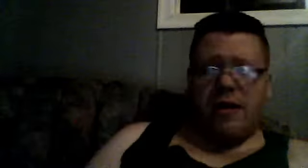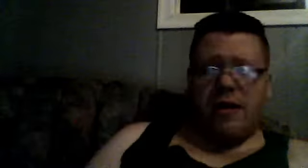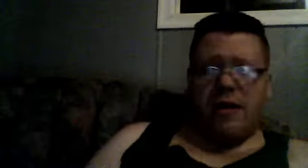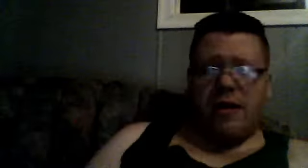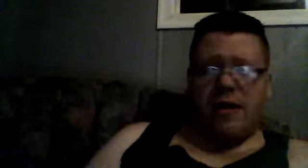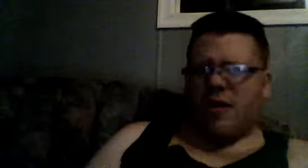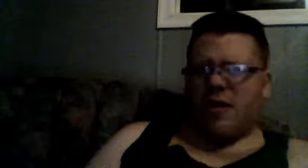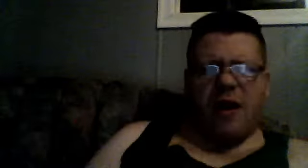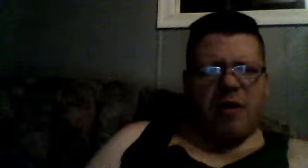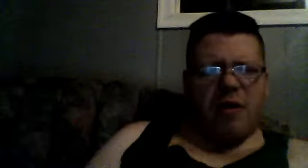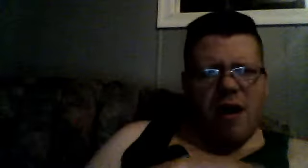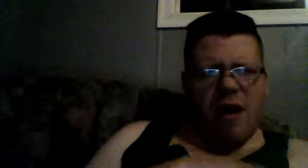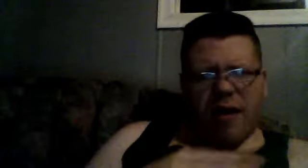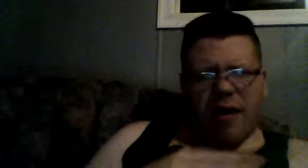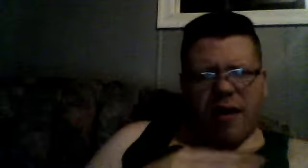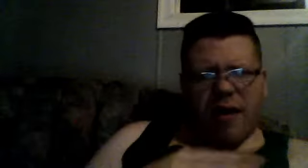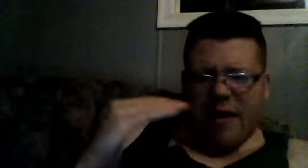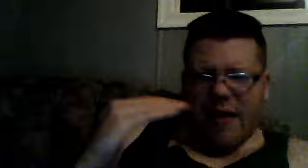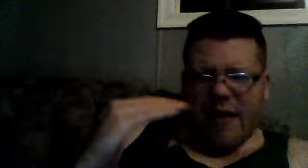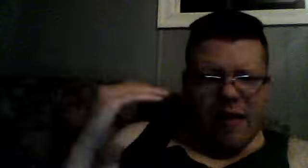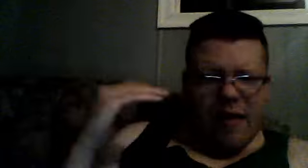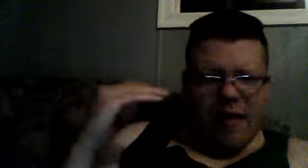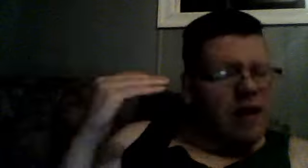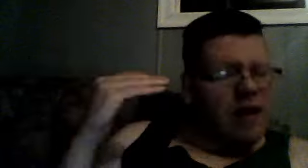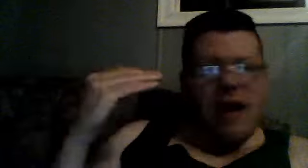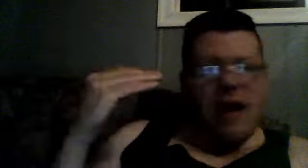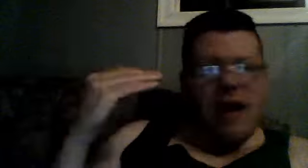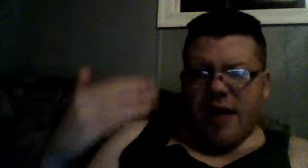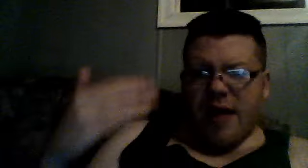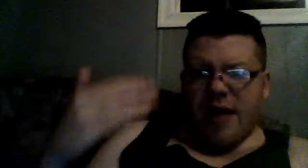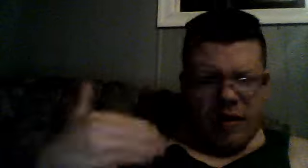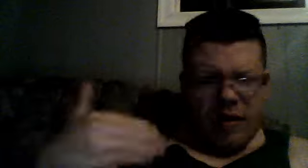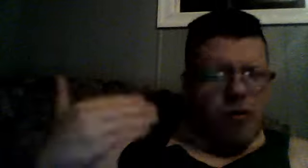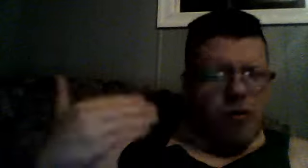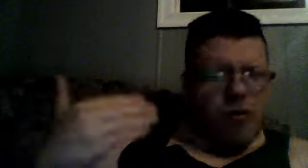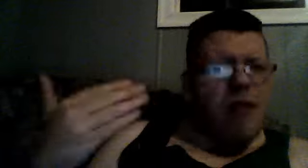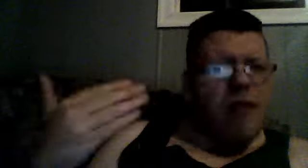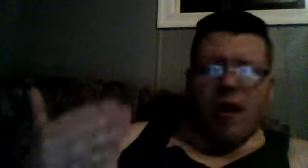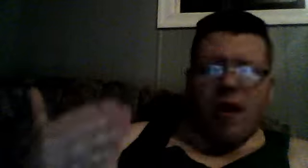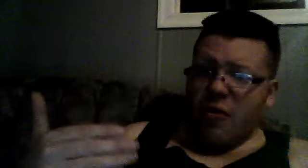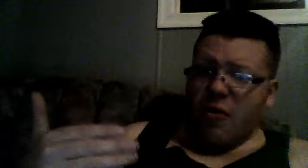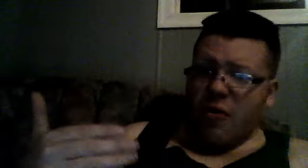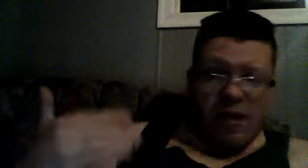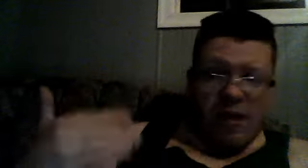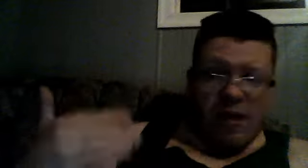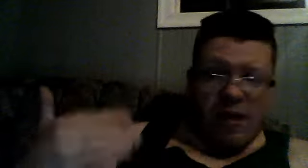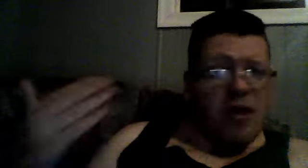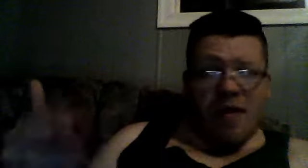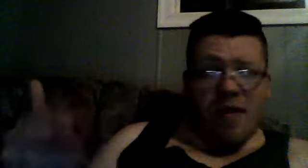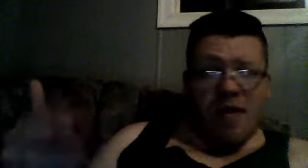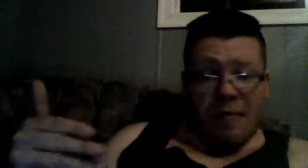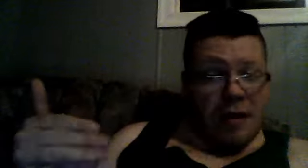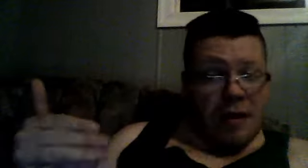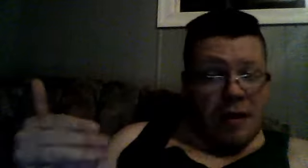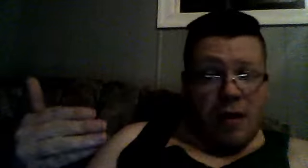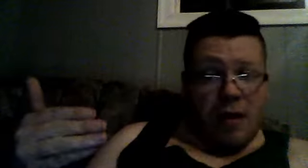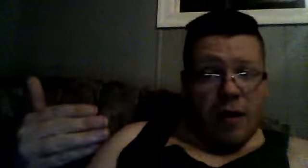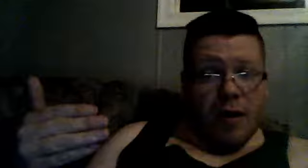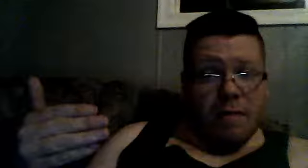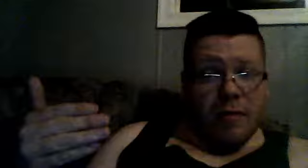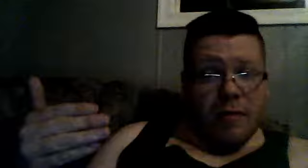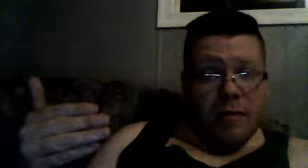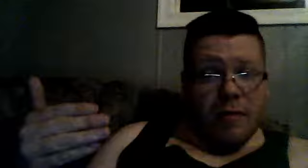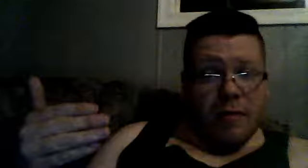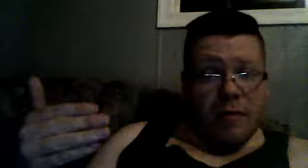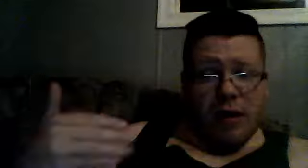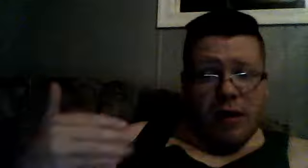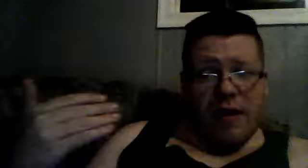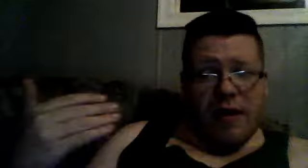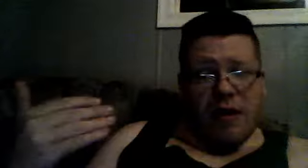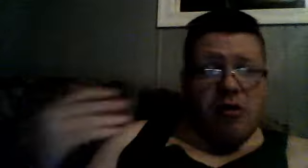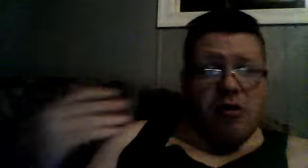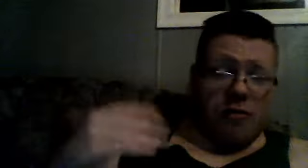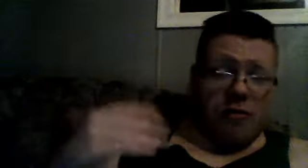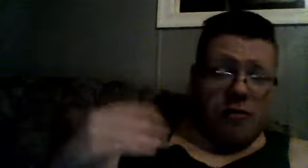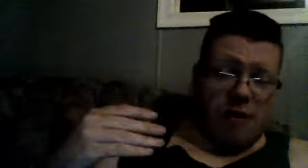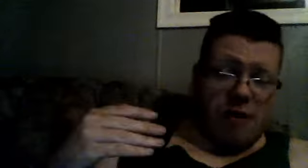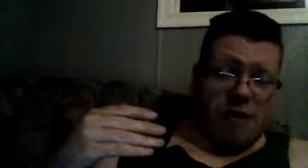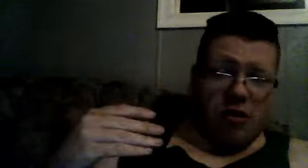Ninja Turtles, I respect the, the, different takes on the franchise over the years, but, you have to look at the original franchise,